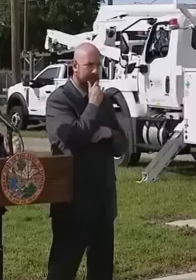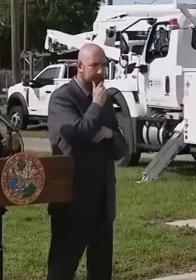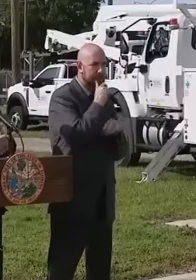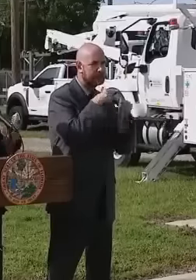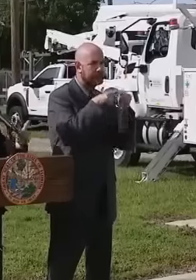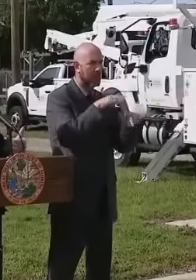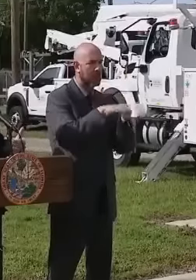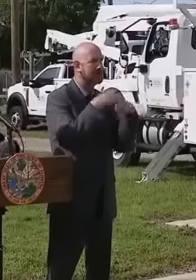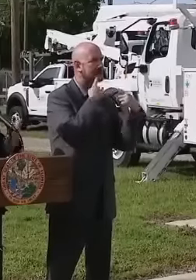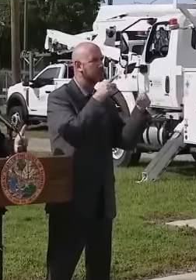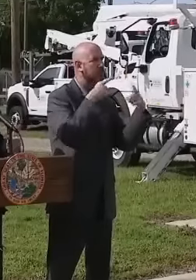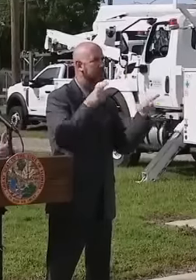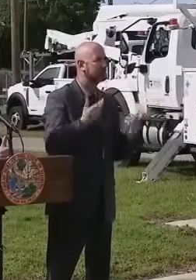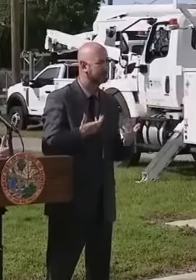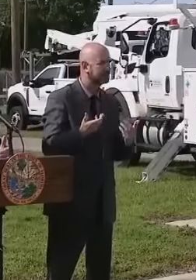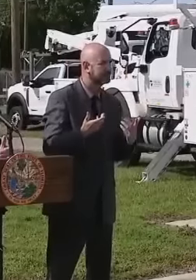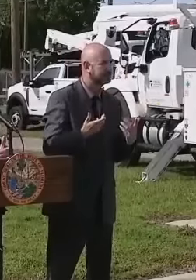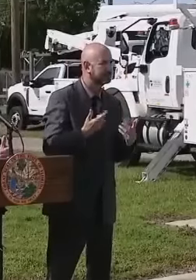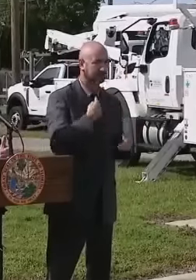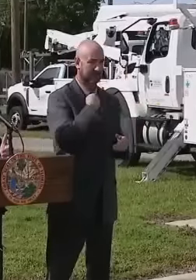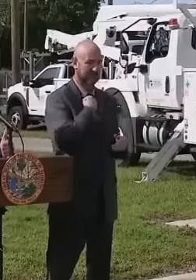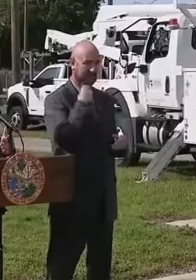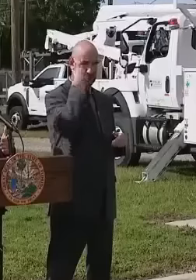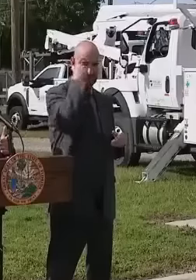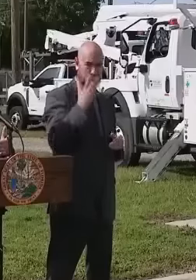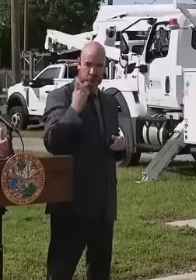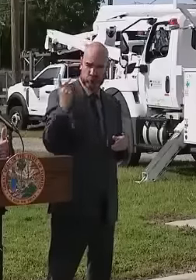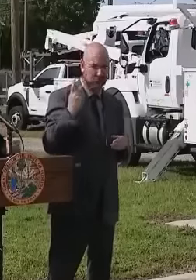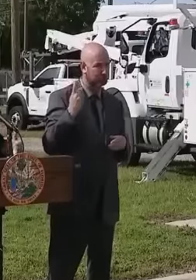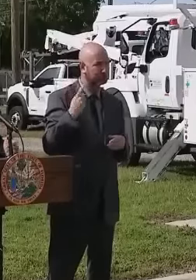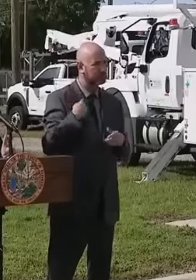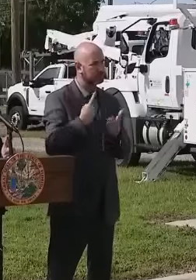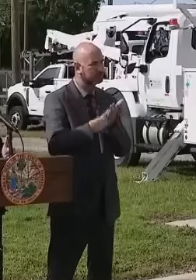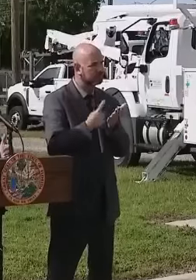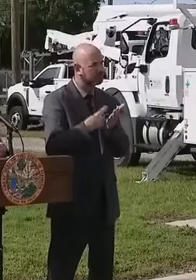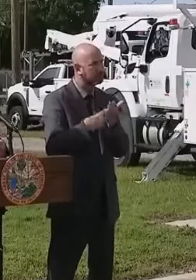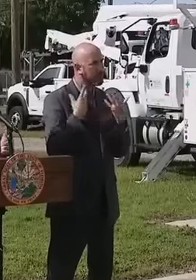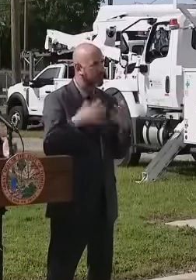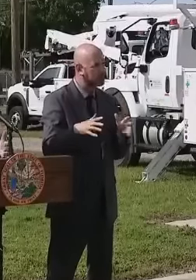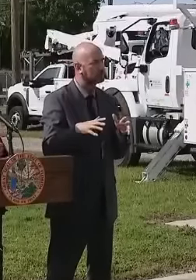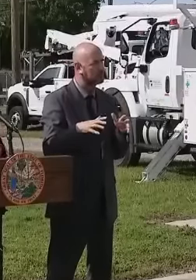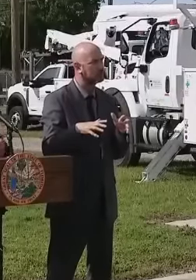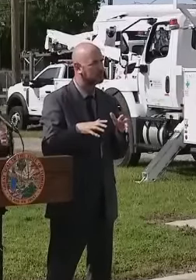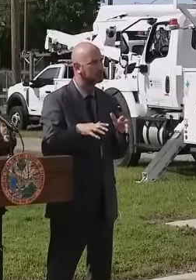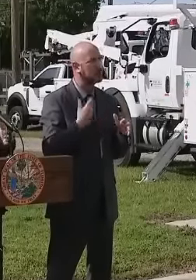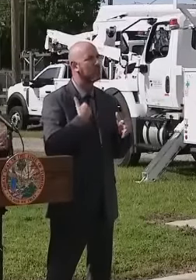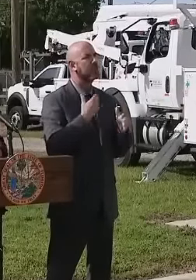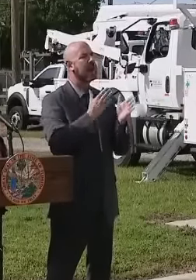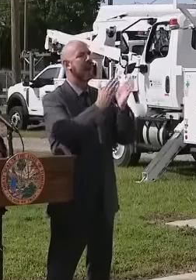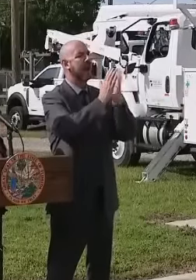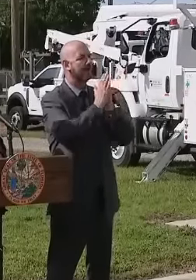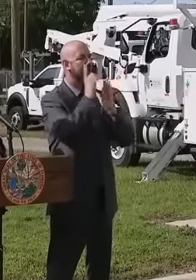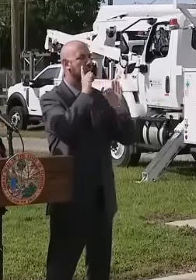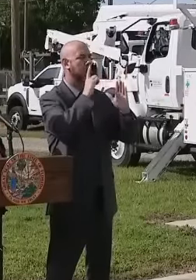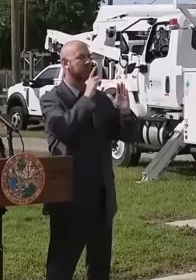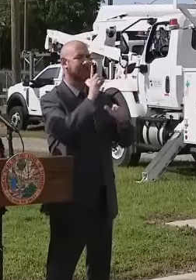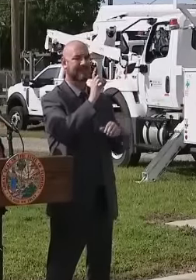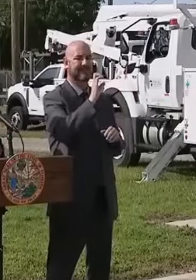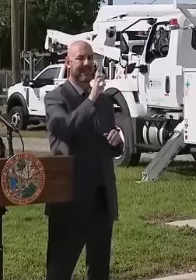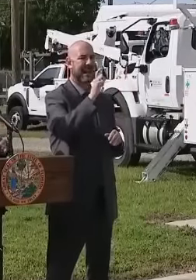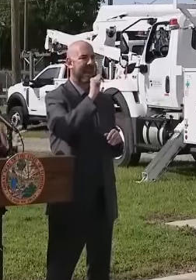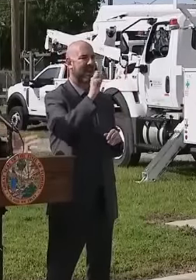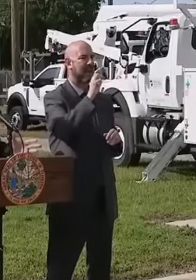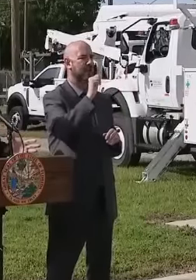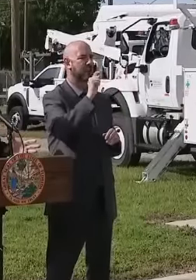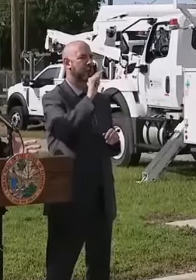I prepared it, the governor reviewed it and submitted it, the request for declaration, which included categories A and